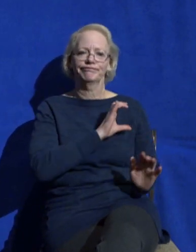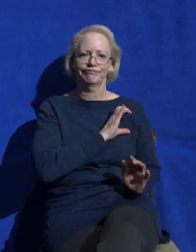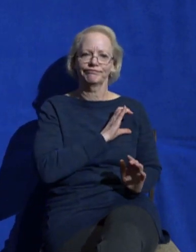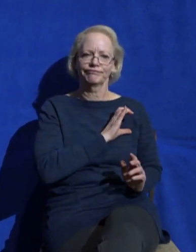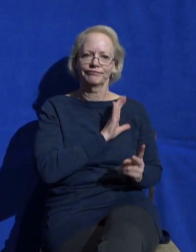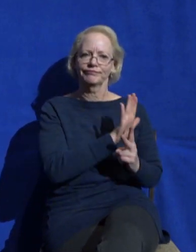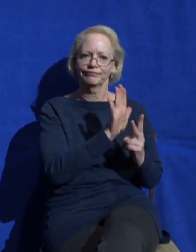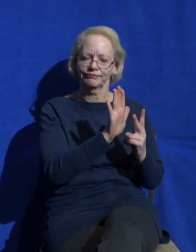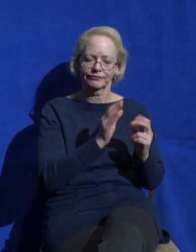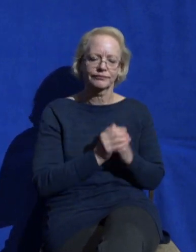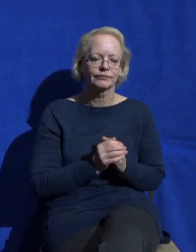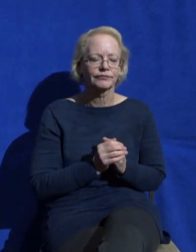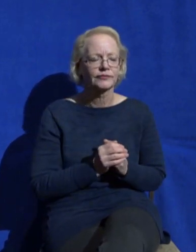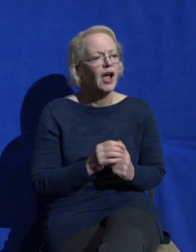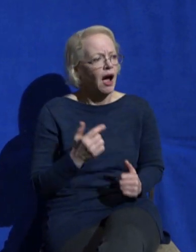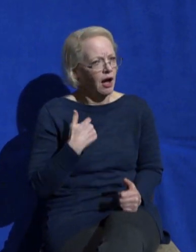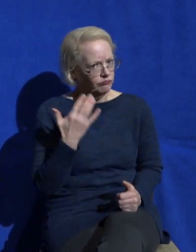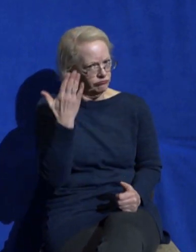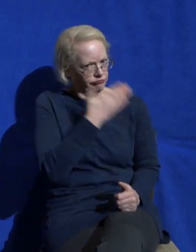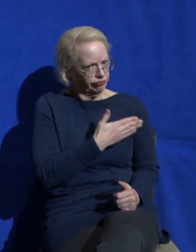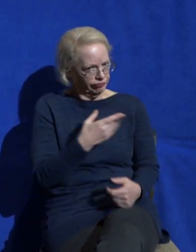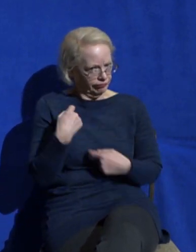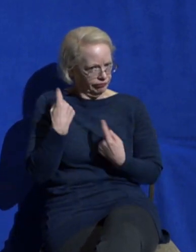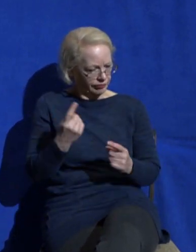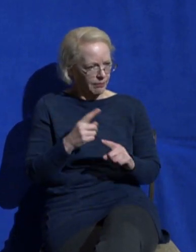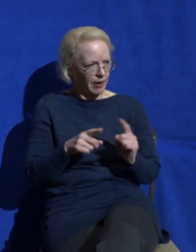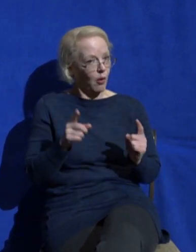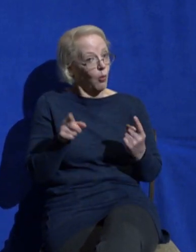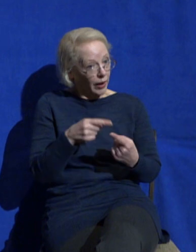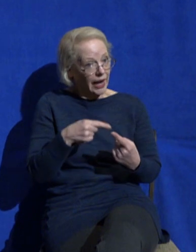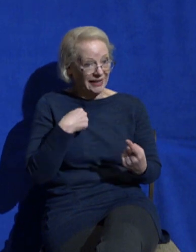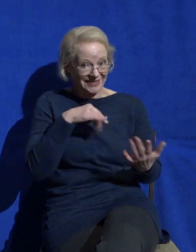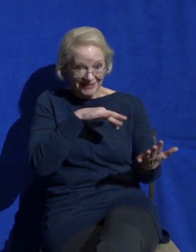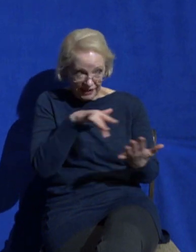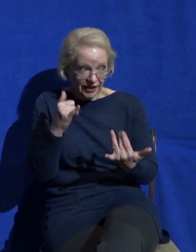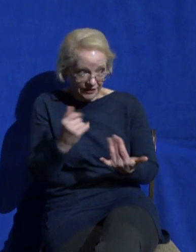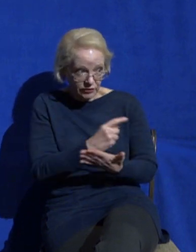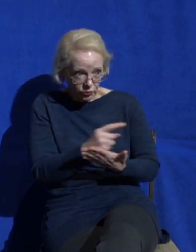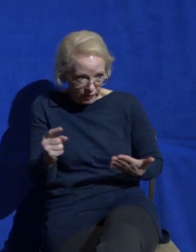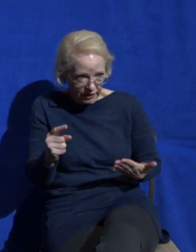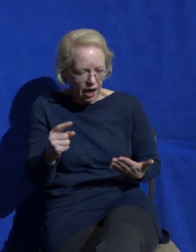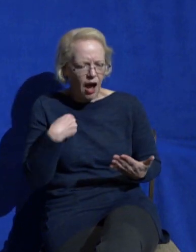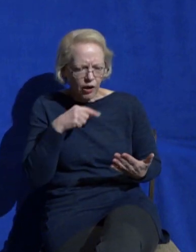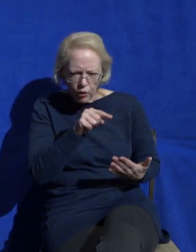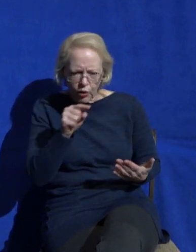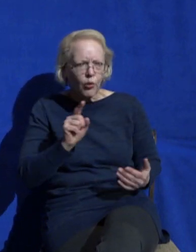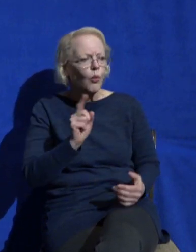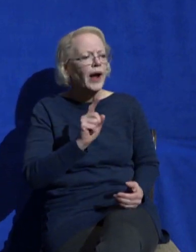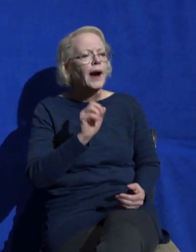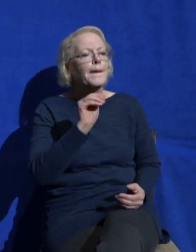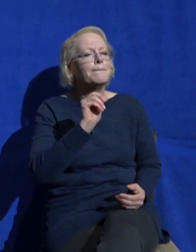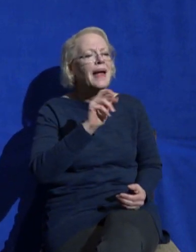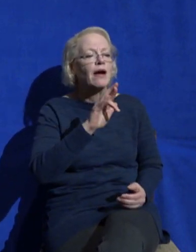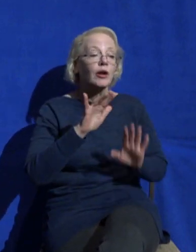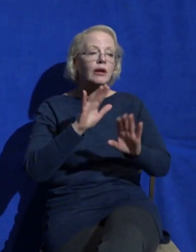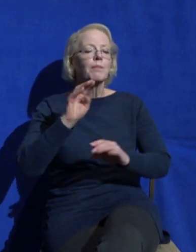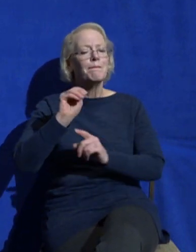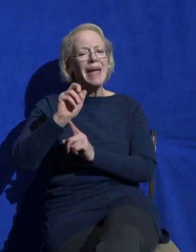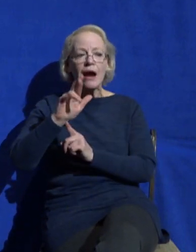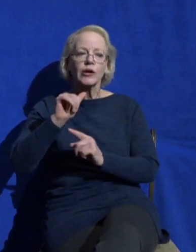studying this this week, but every time I was able to see Mary mentioned, this is not Mary the mother of Jesus, this is Martha's sister Mary. Every